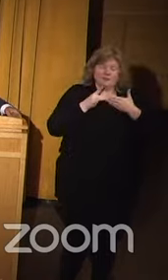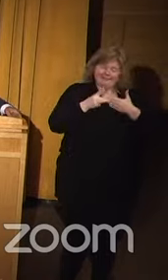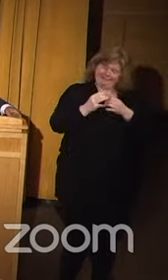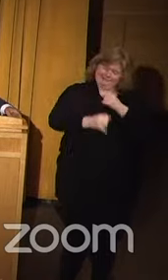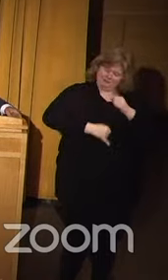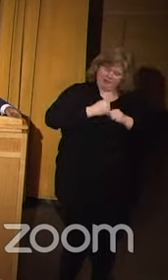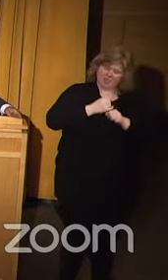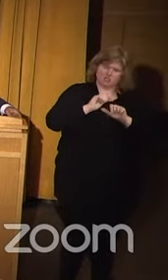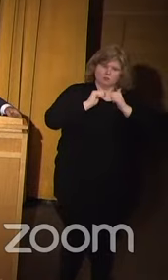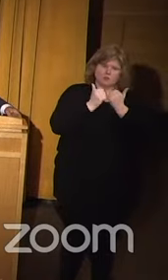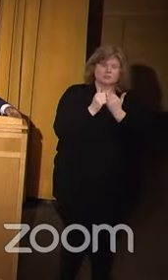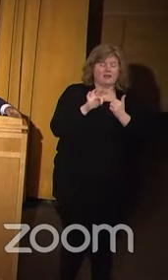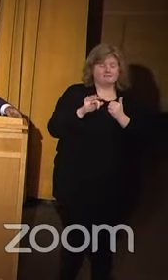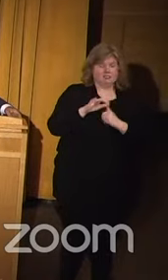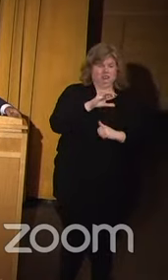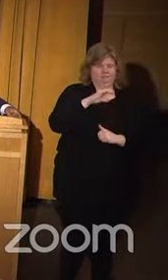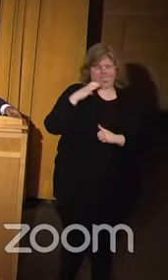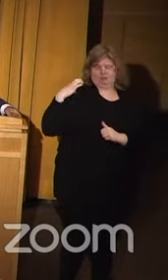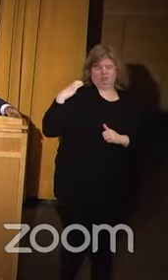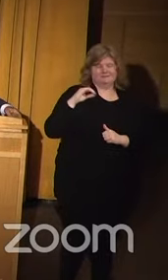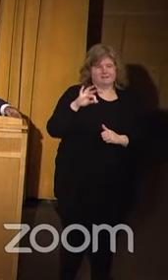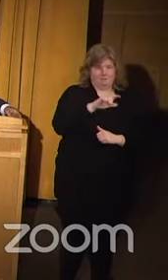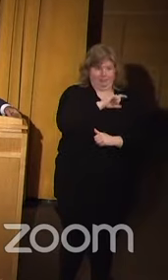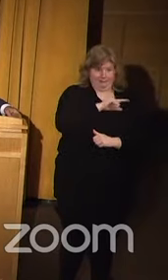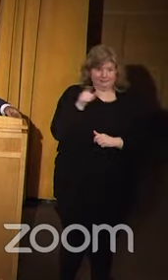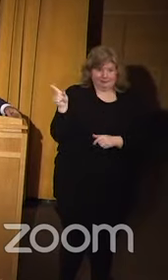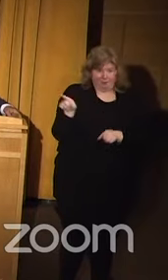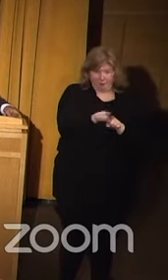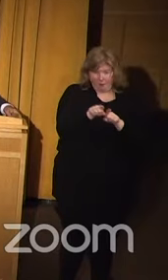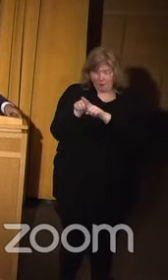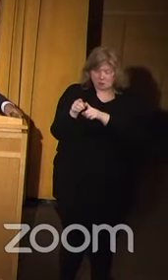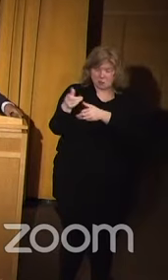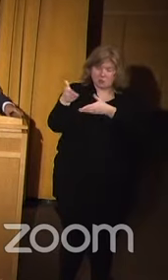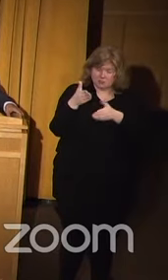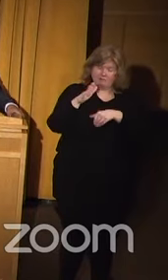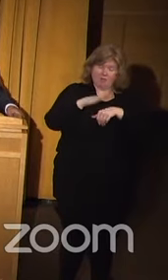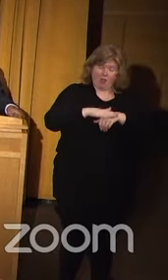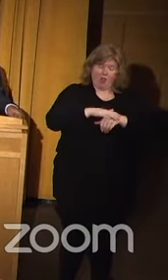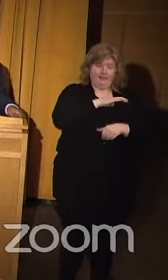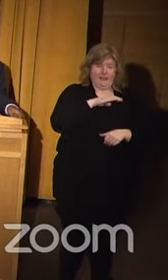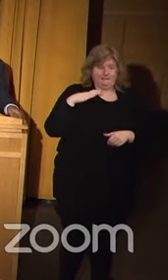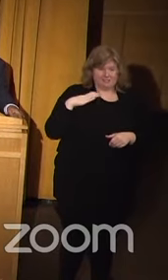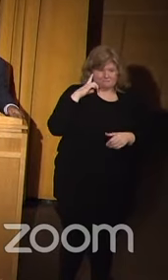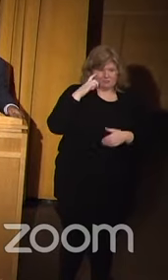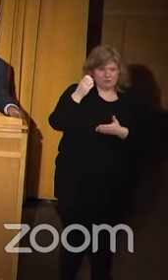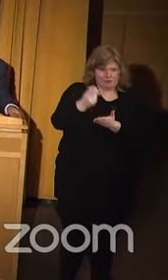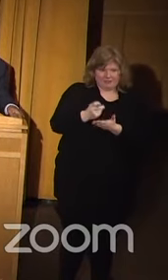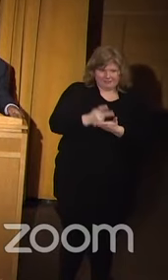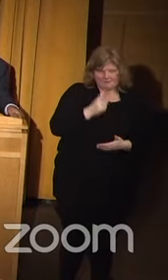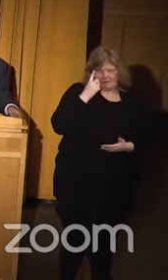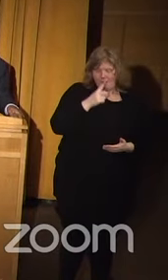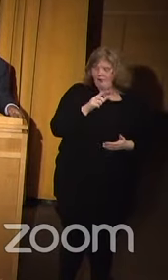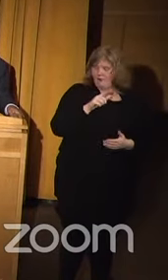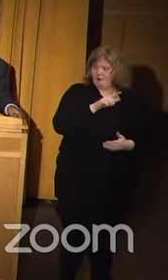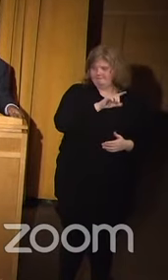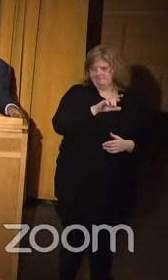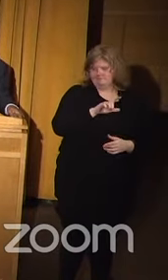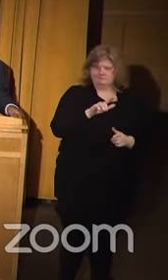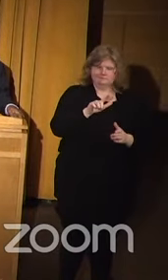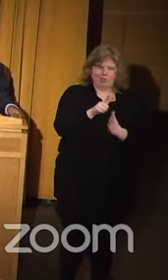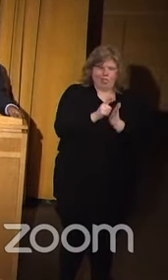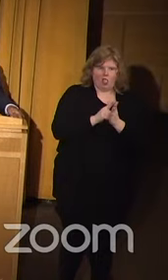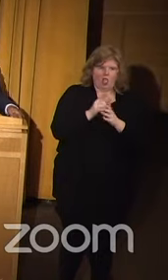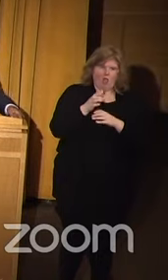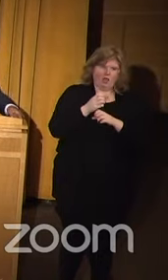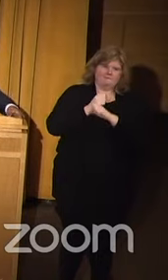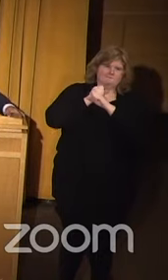Association of Chiefs of Police, and she also served on the Commission for Appreditation of Law Enforcement Agency. She is an expert in